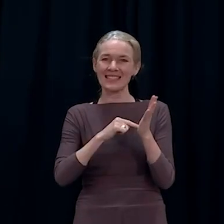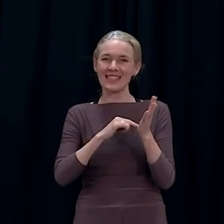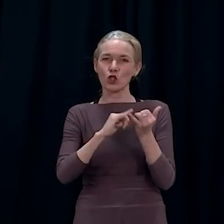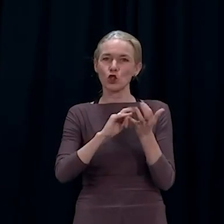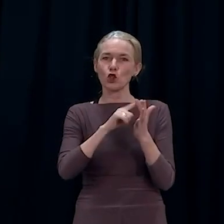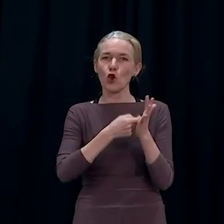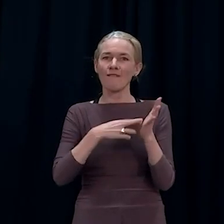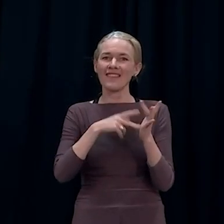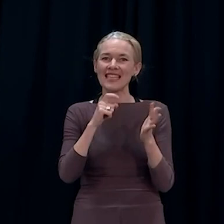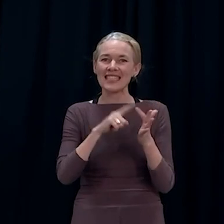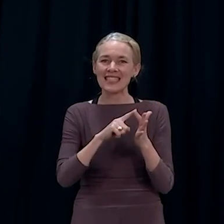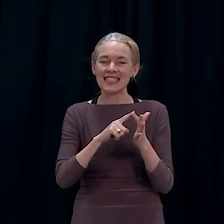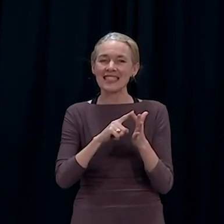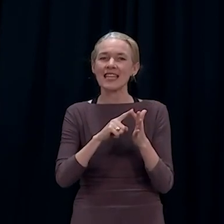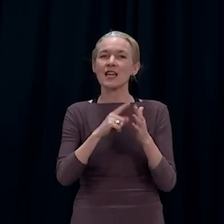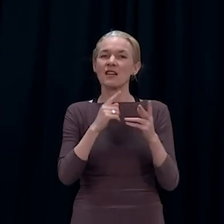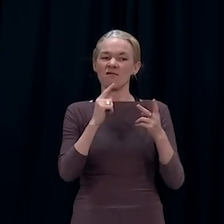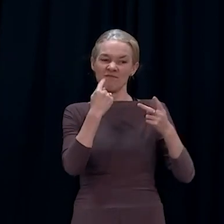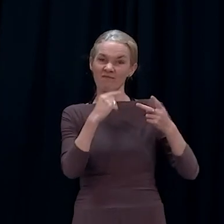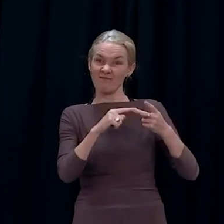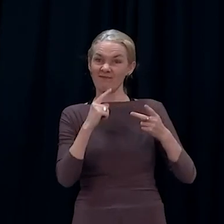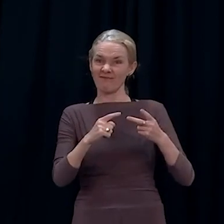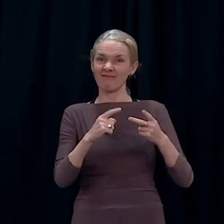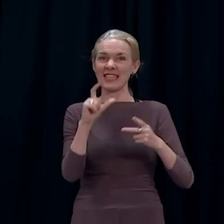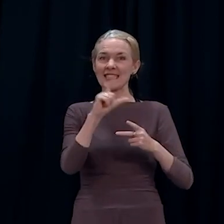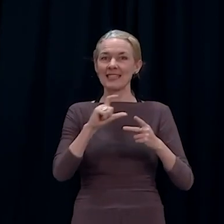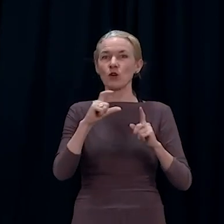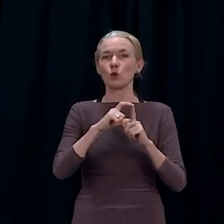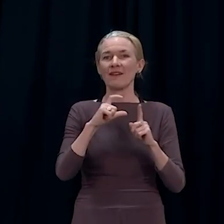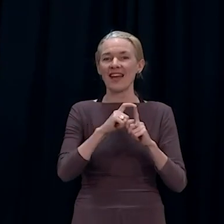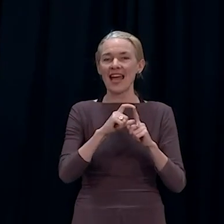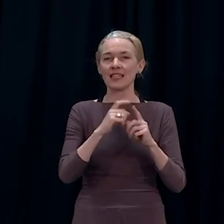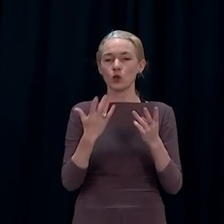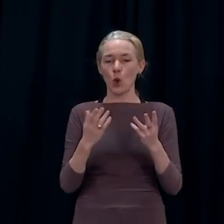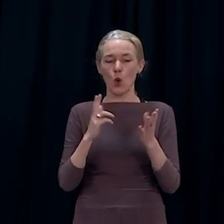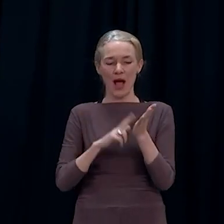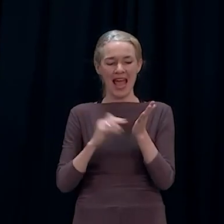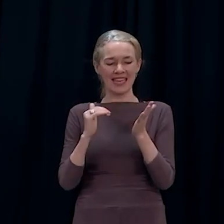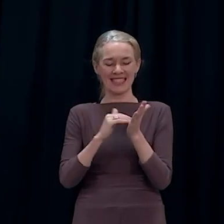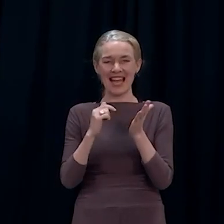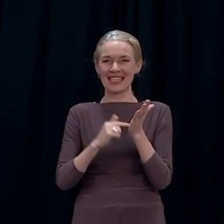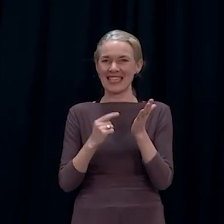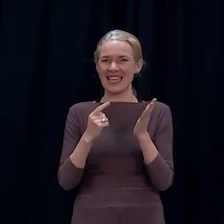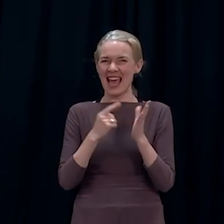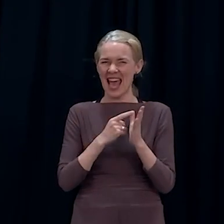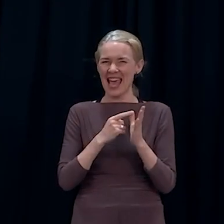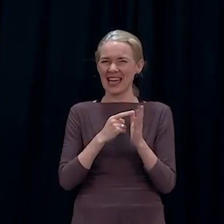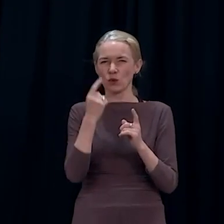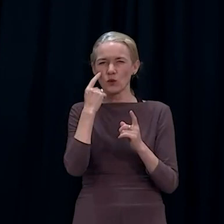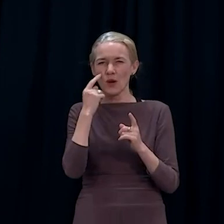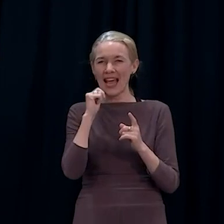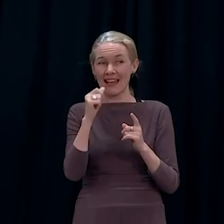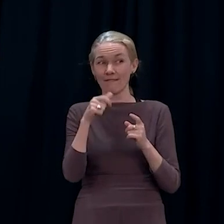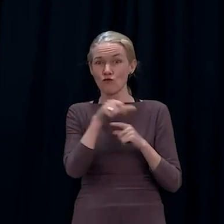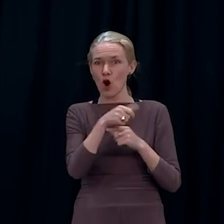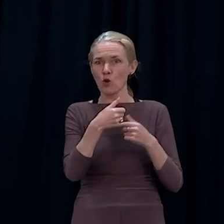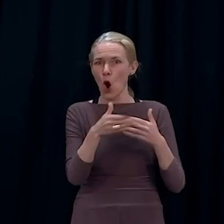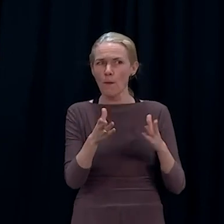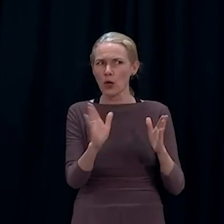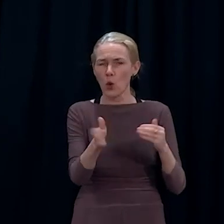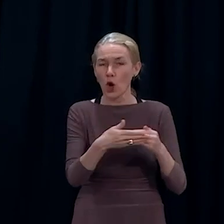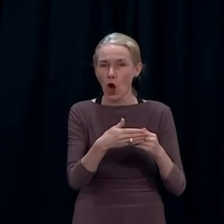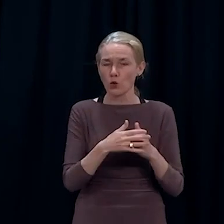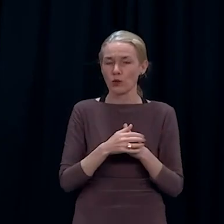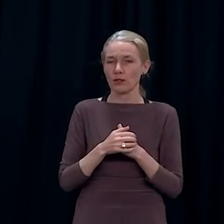and NZTA for any road closures. Now, two drive-thru vaccination centres, Trust Arena and Airport Park